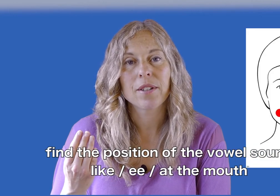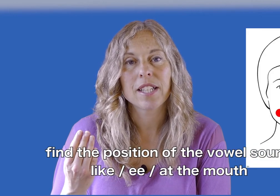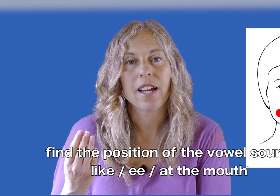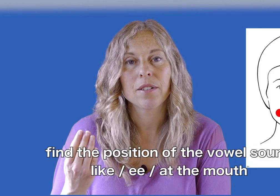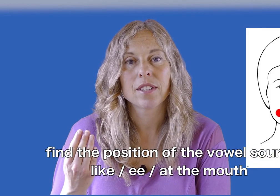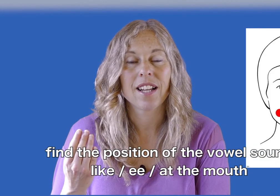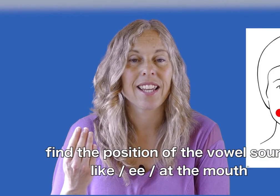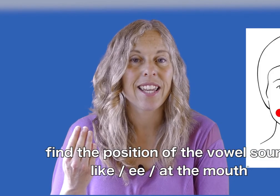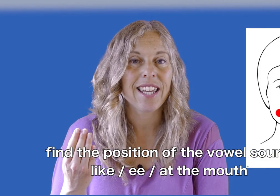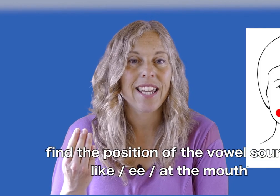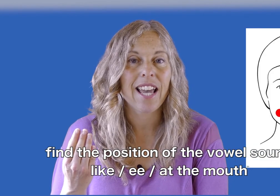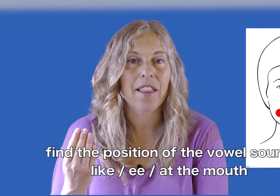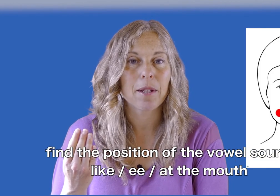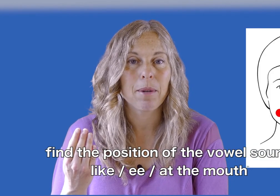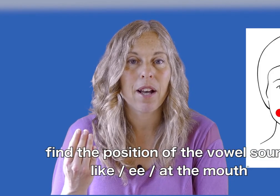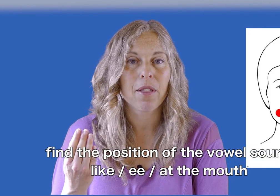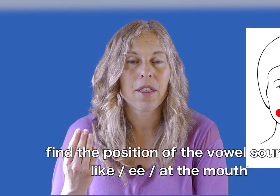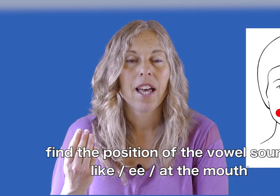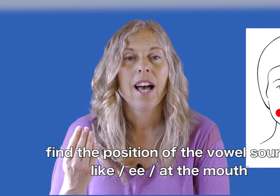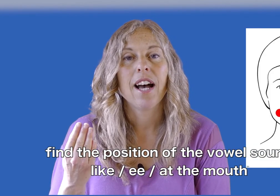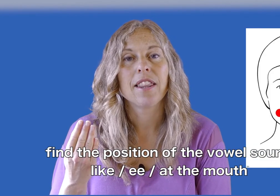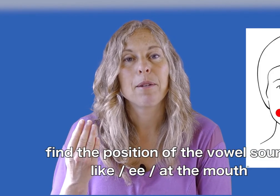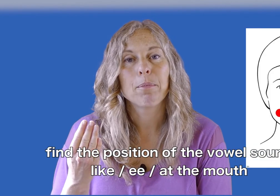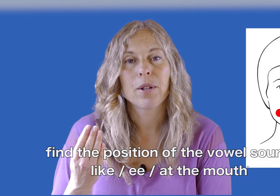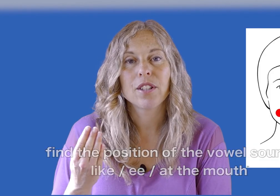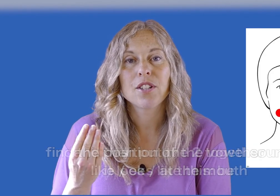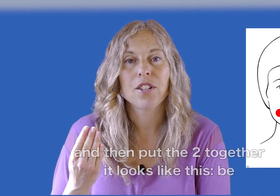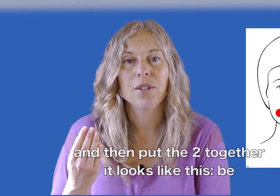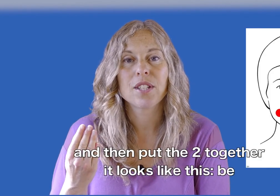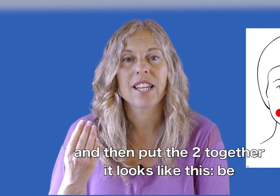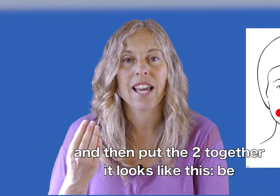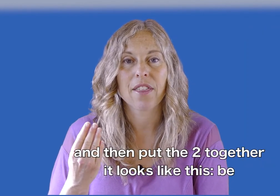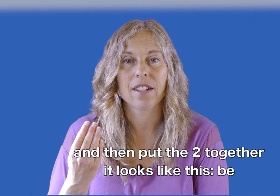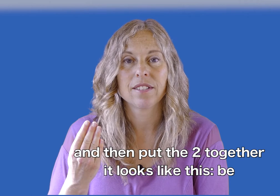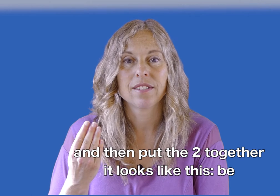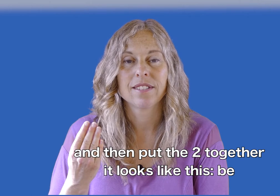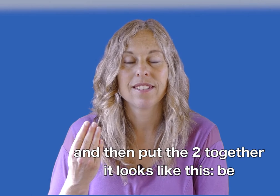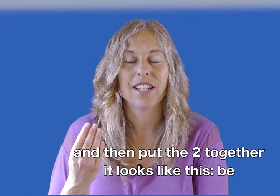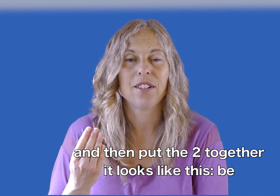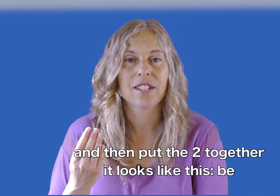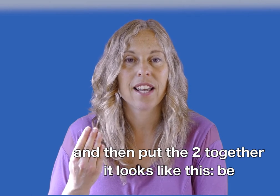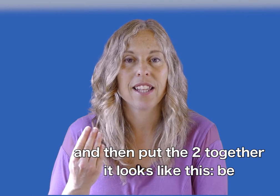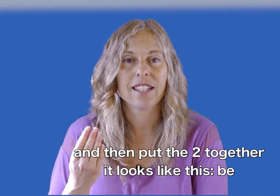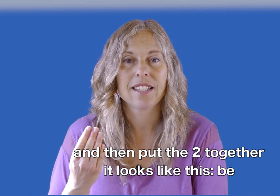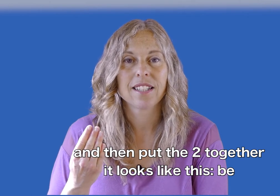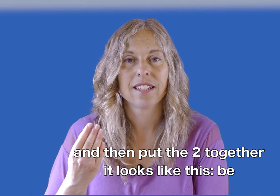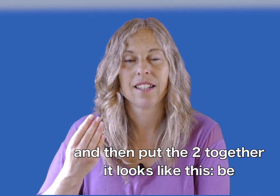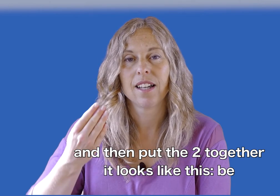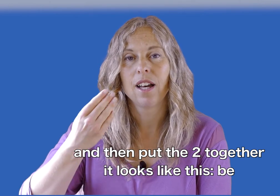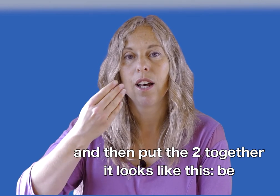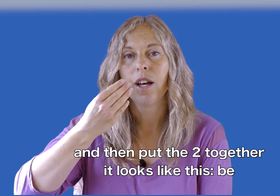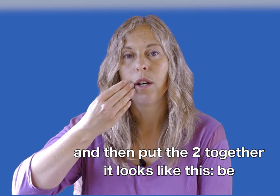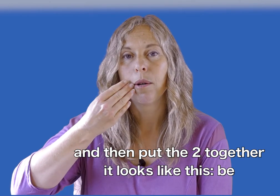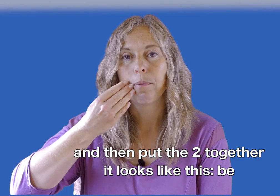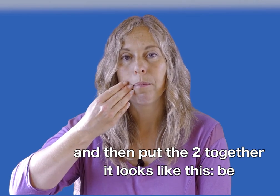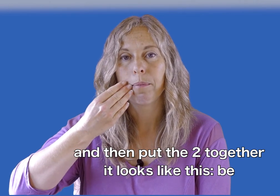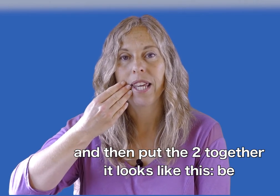sound like E at the mouth, and then put the two together. It looks like this, B.